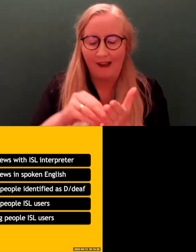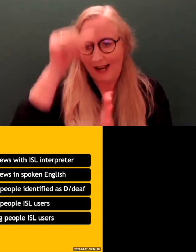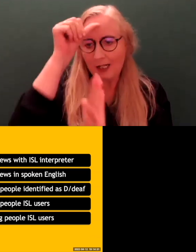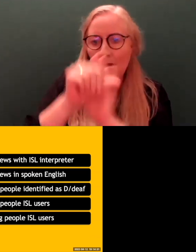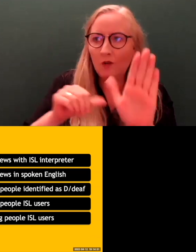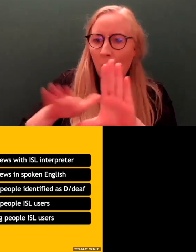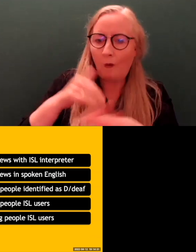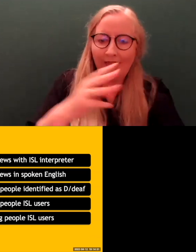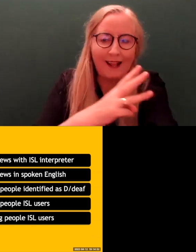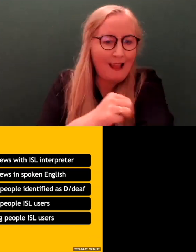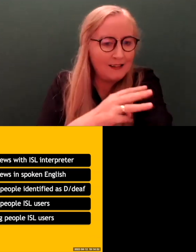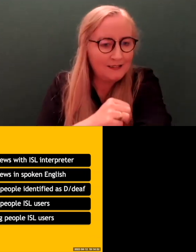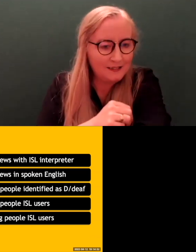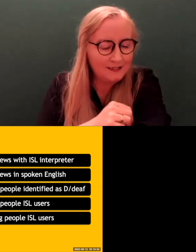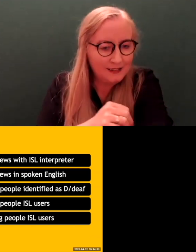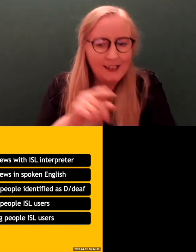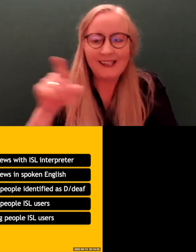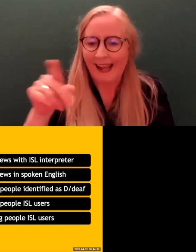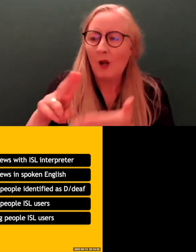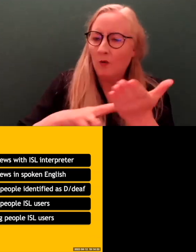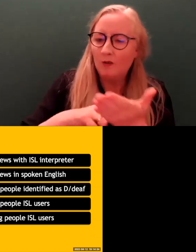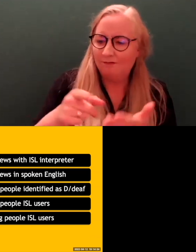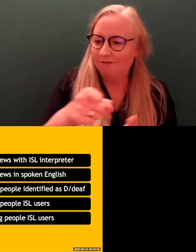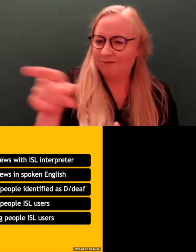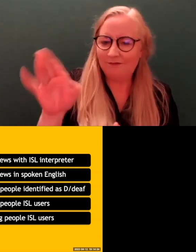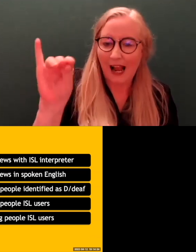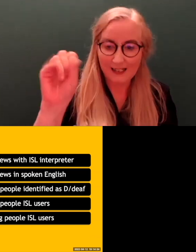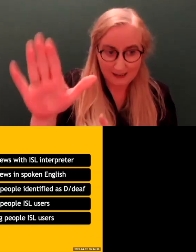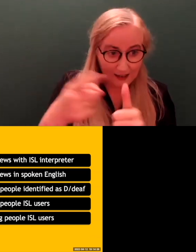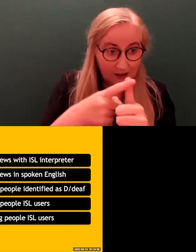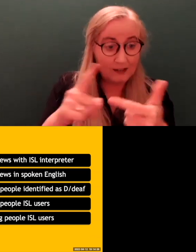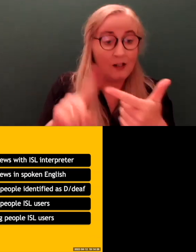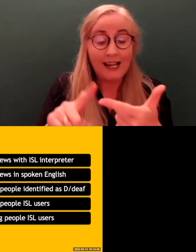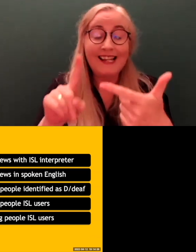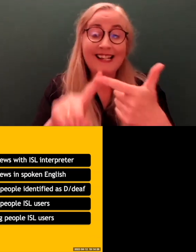they used ISL. I had six of those interviews who were in spoken English.